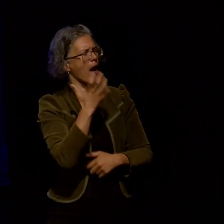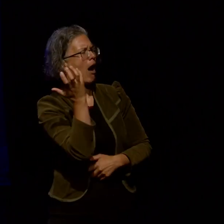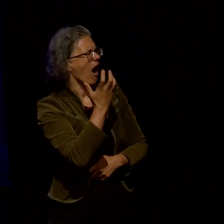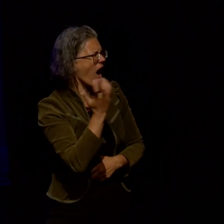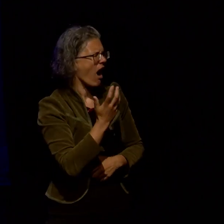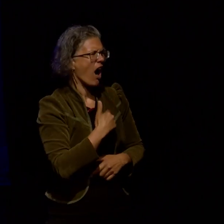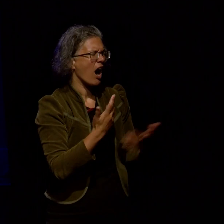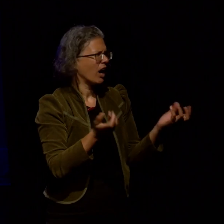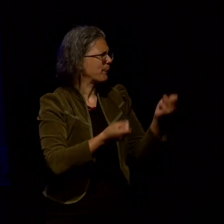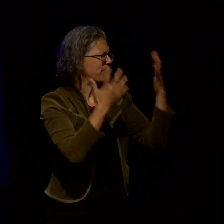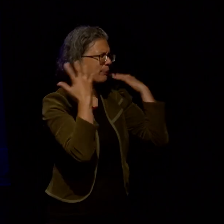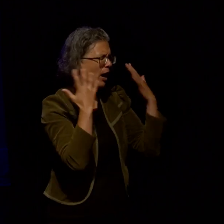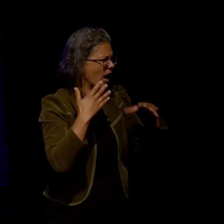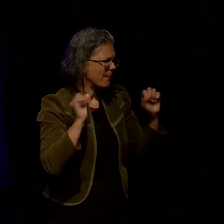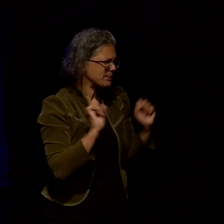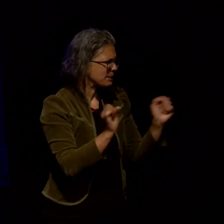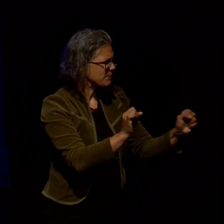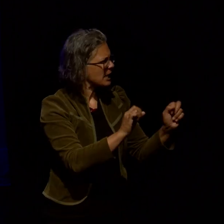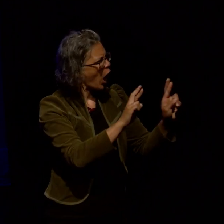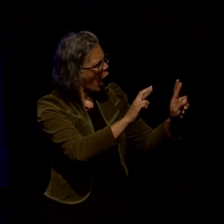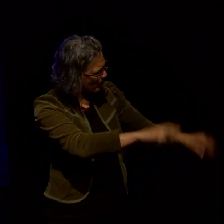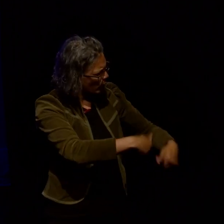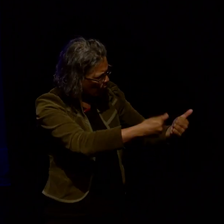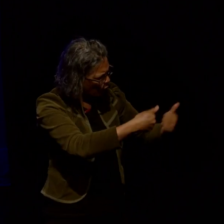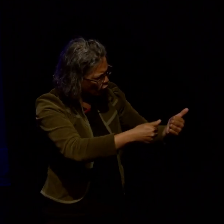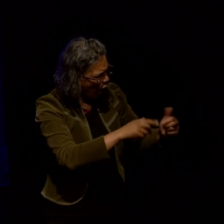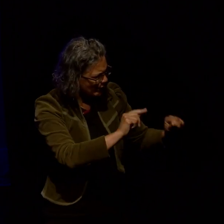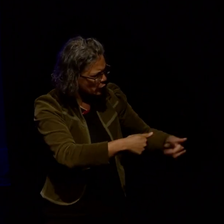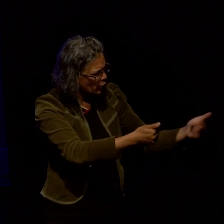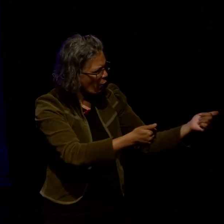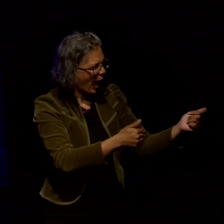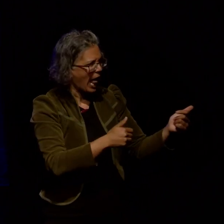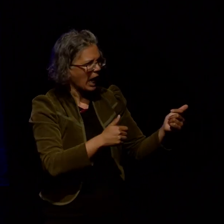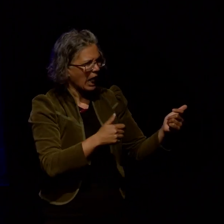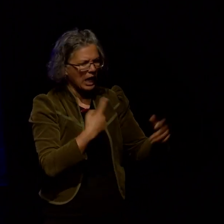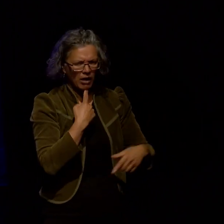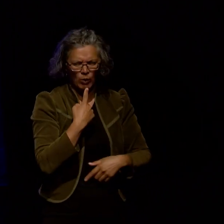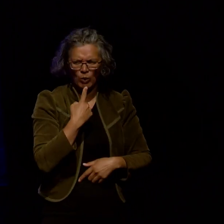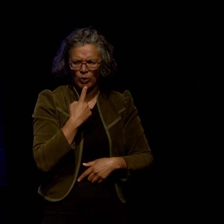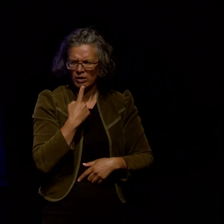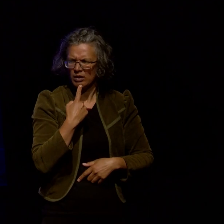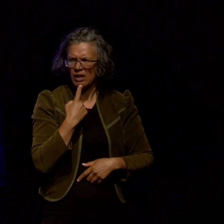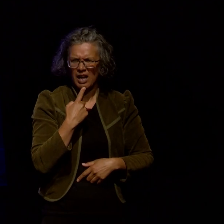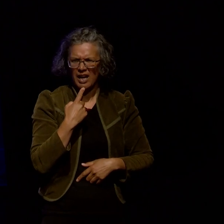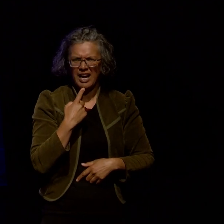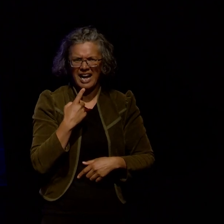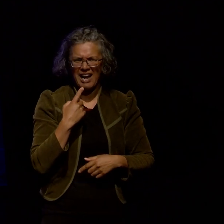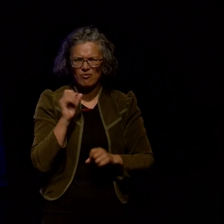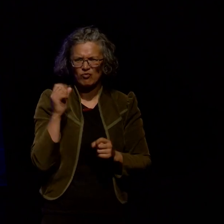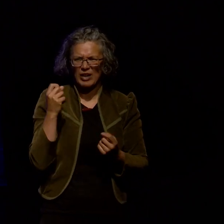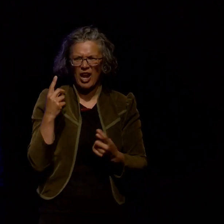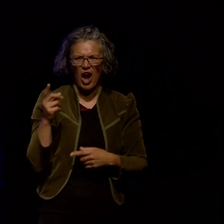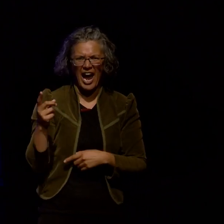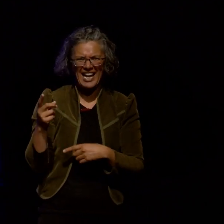I'll take a look next week hope all is well and I was uh oh I recognised